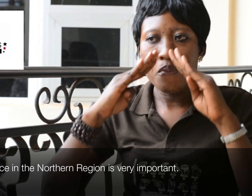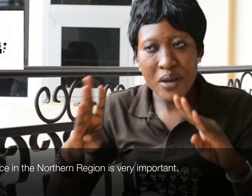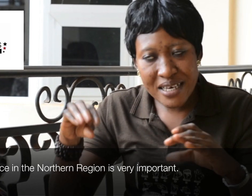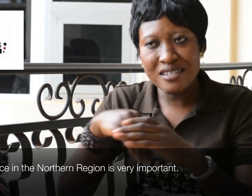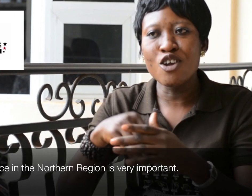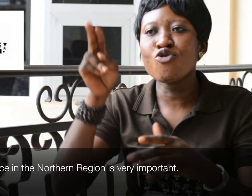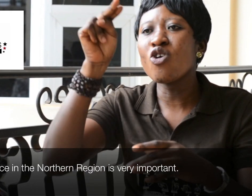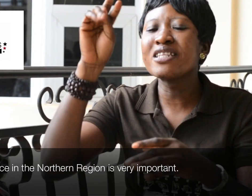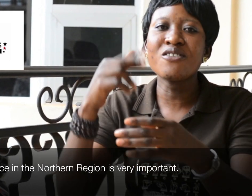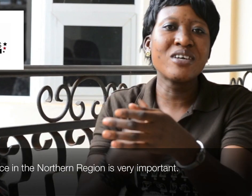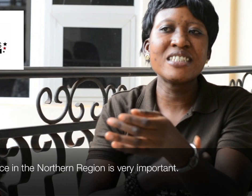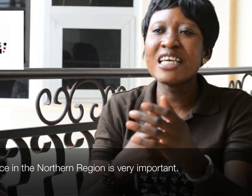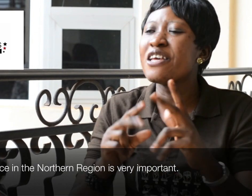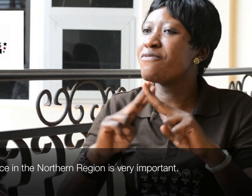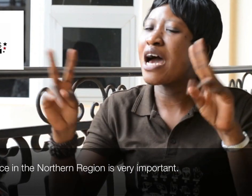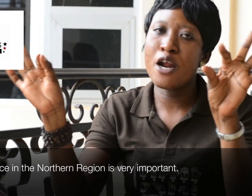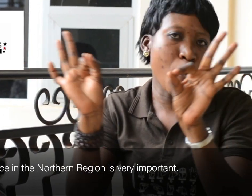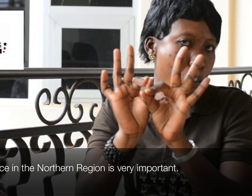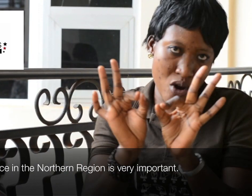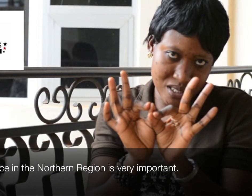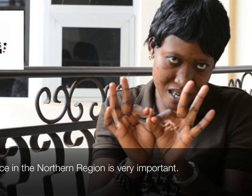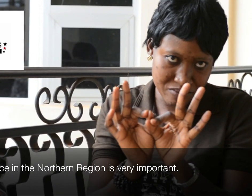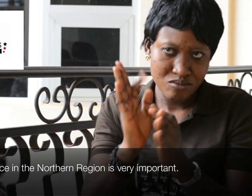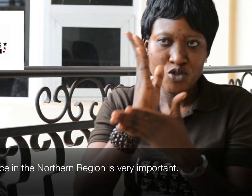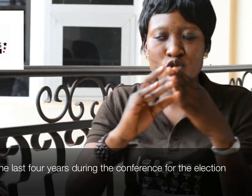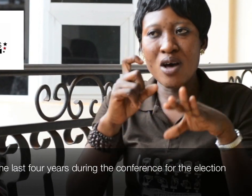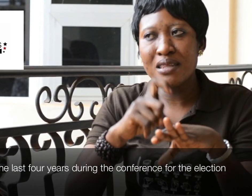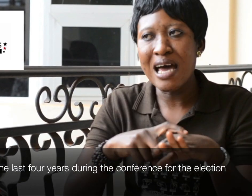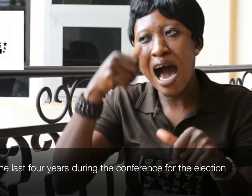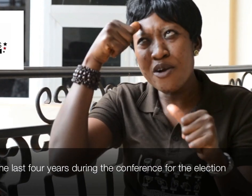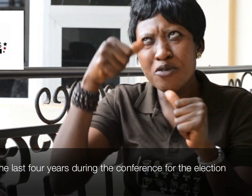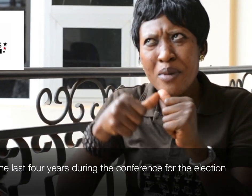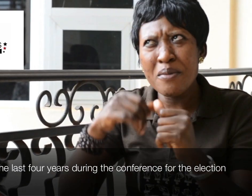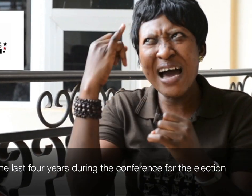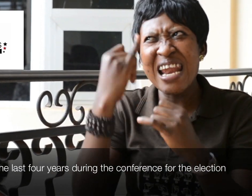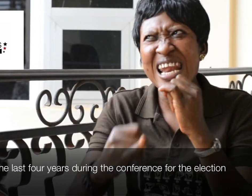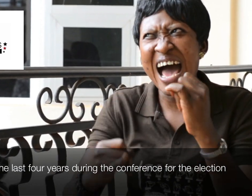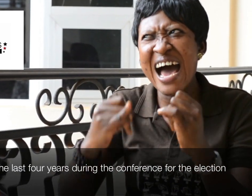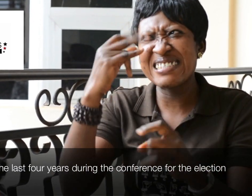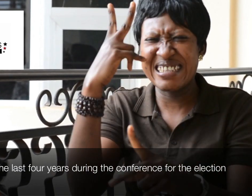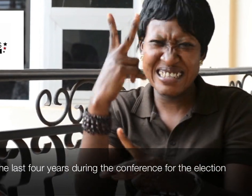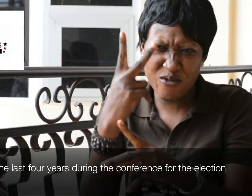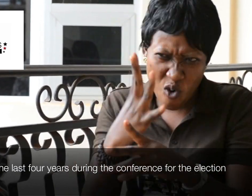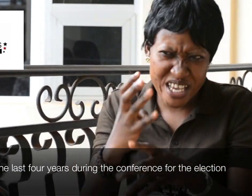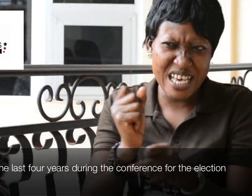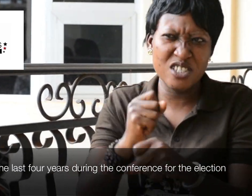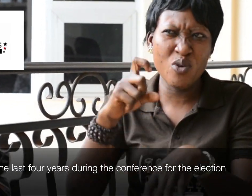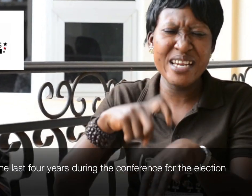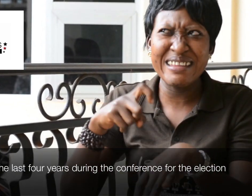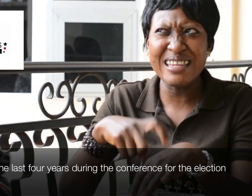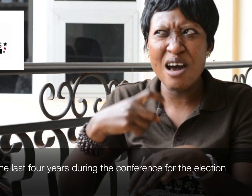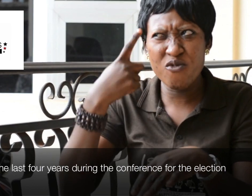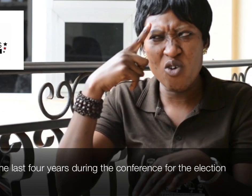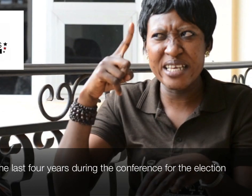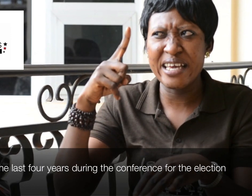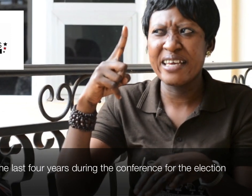Peace in Northern region is very important. Sometimes I remember the last four years, one time for the